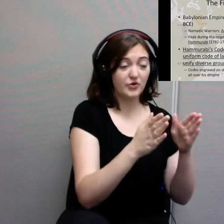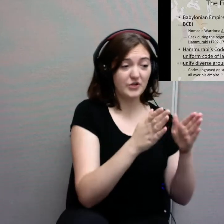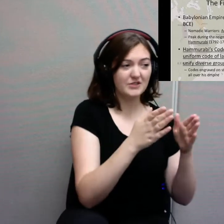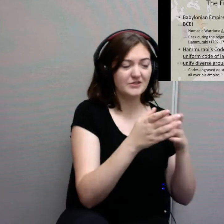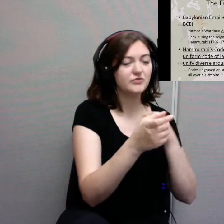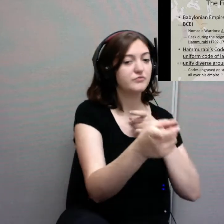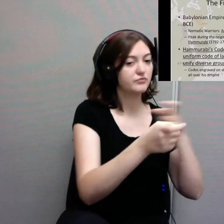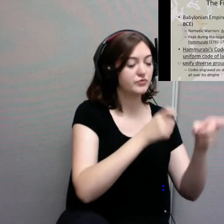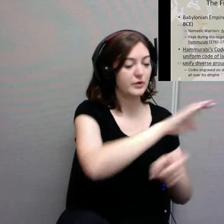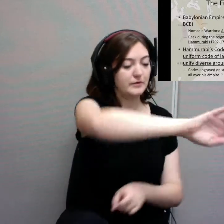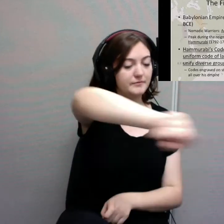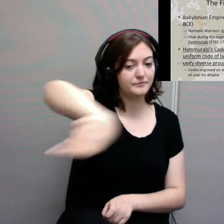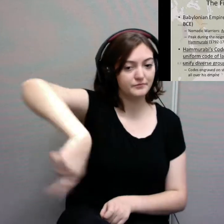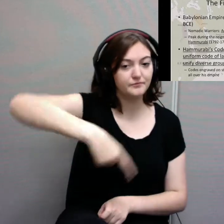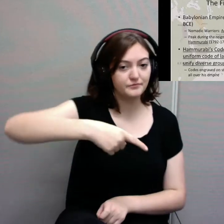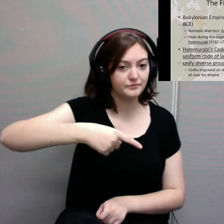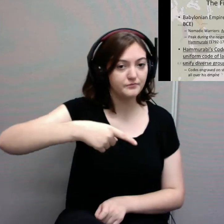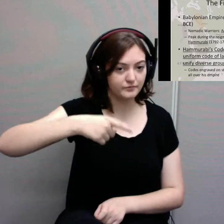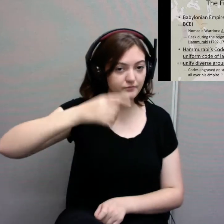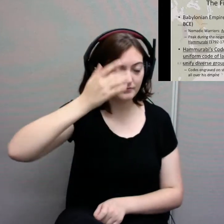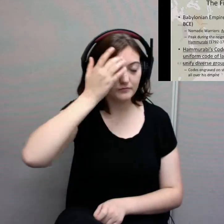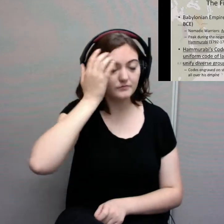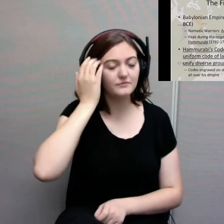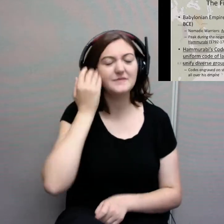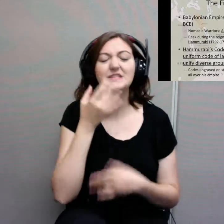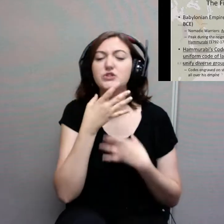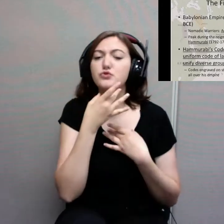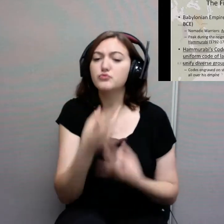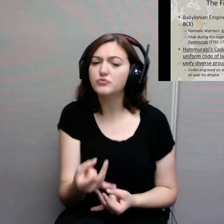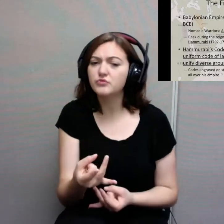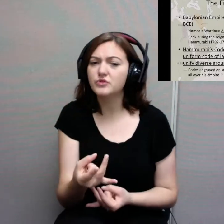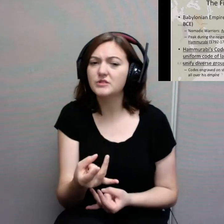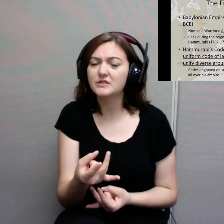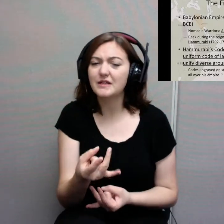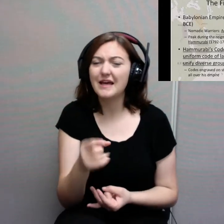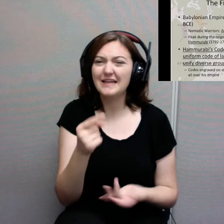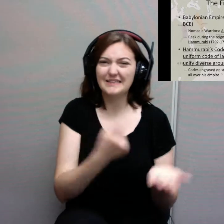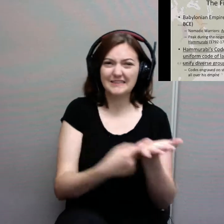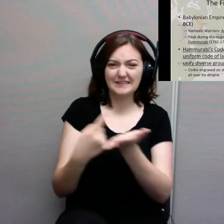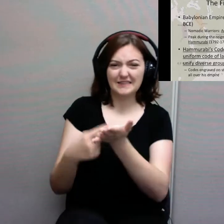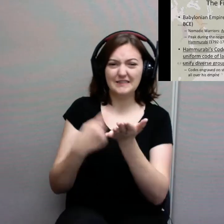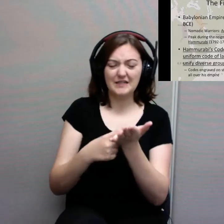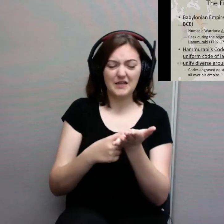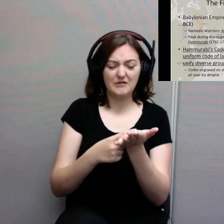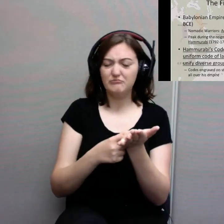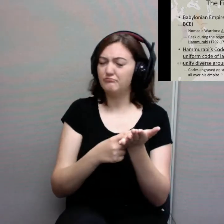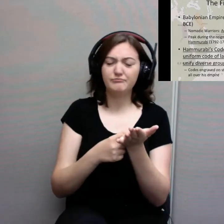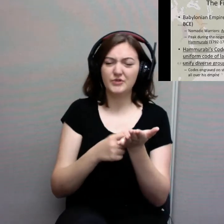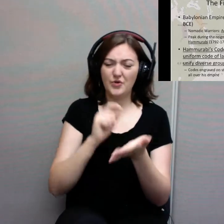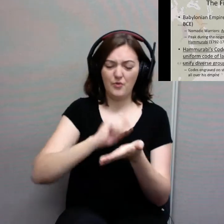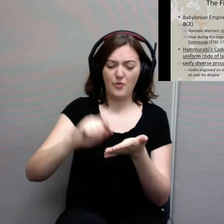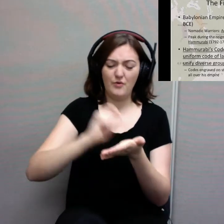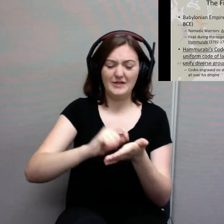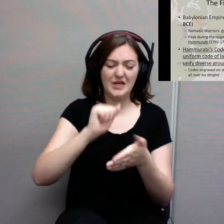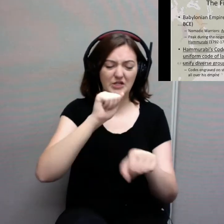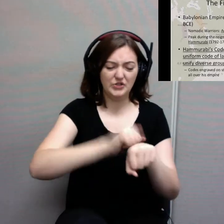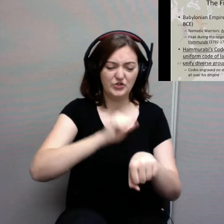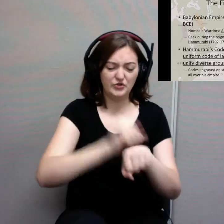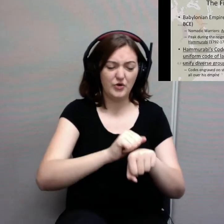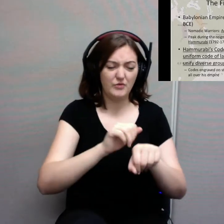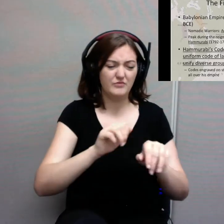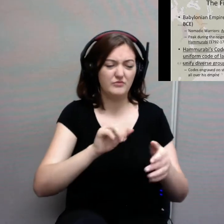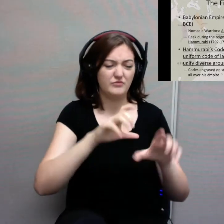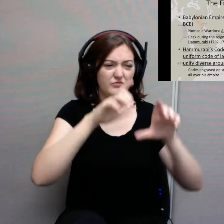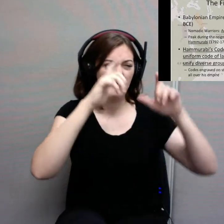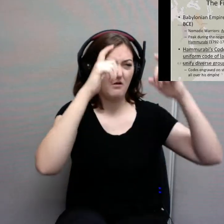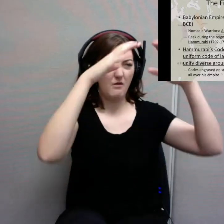wrote this down on stone and put these large stone obelisks, which we're going to see on the next slide, all over